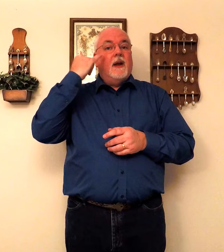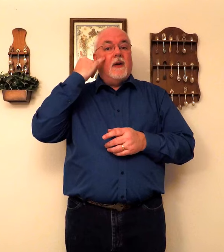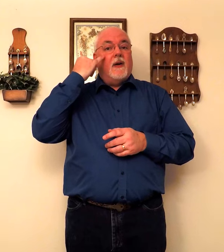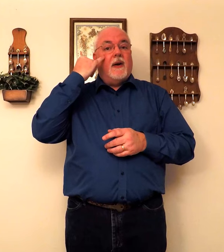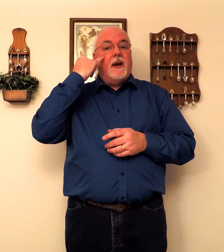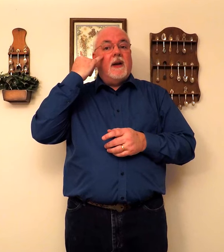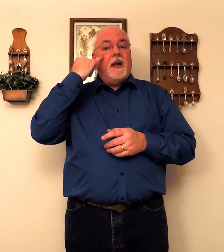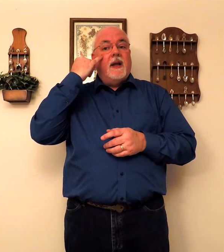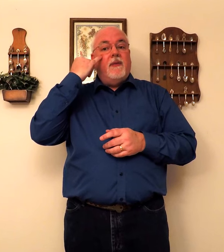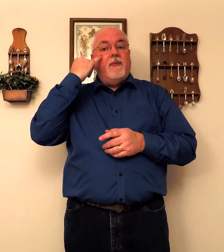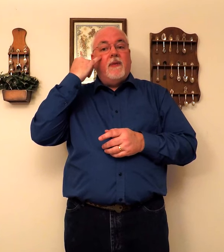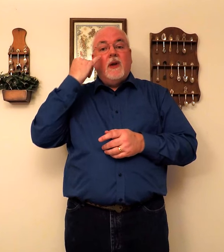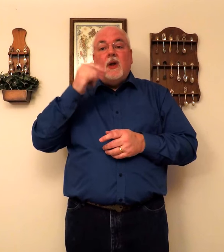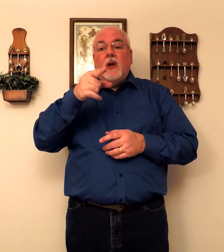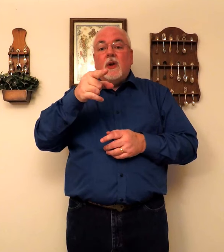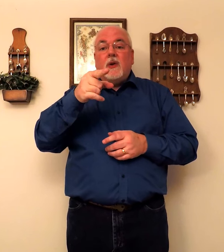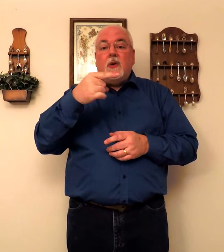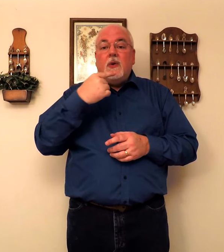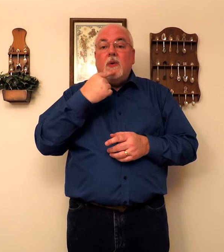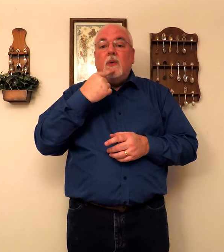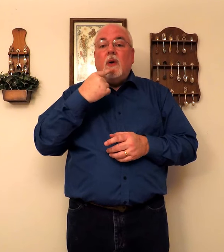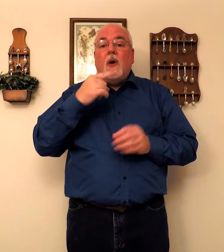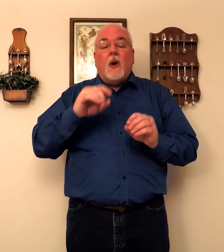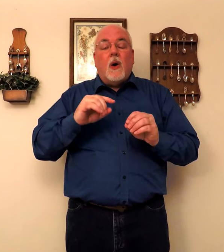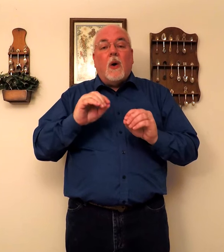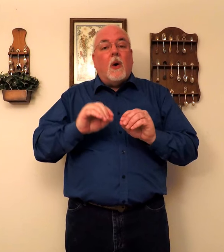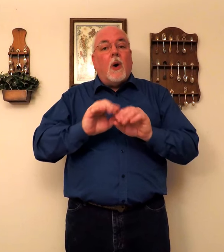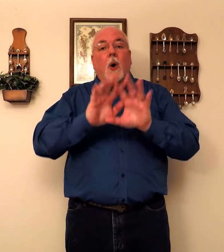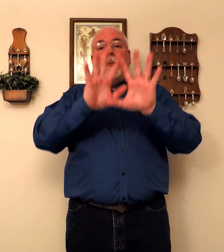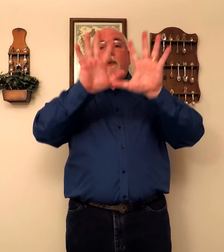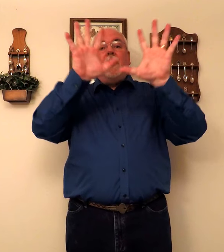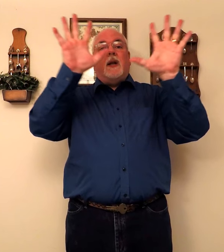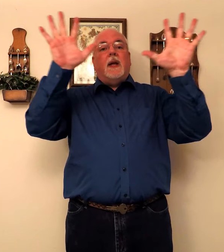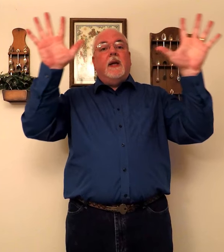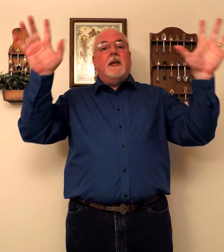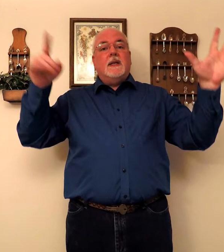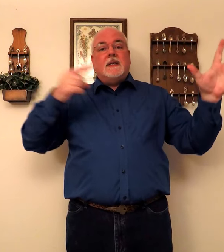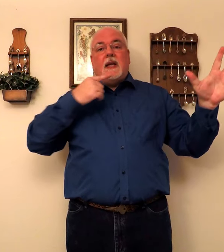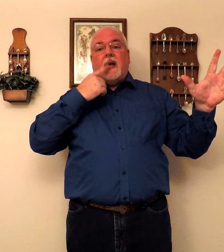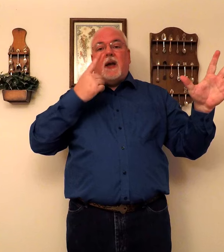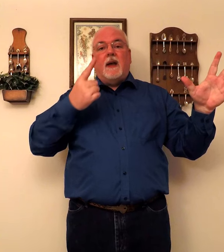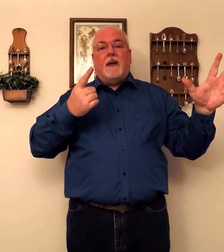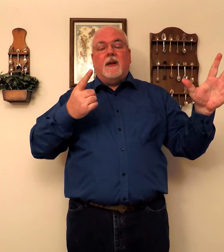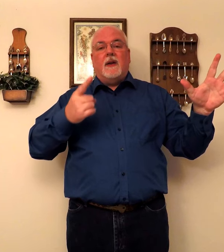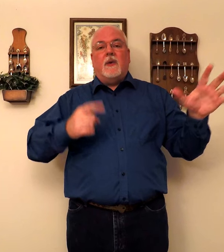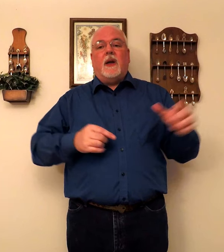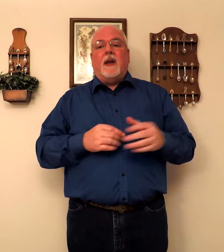All right? If you openly say, okay?